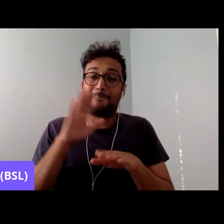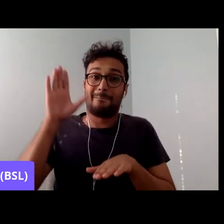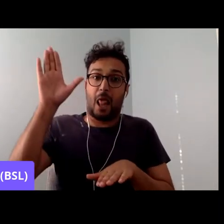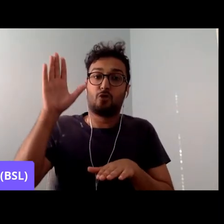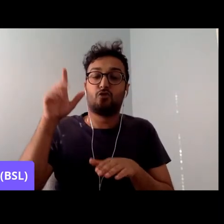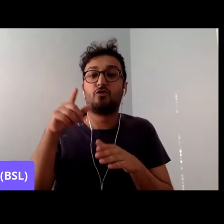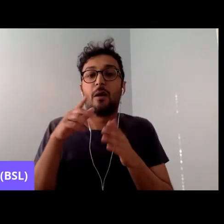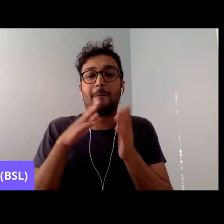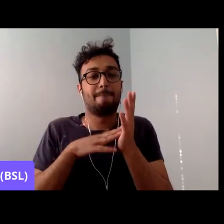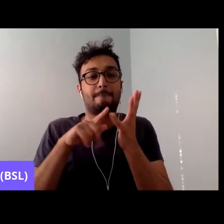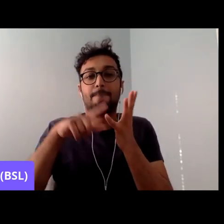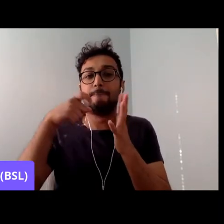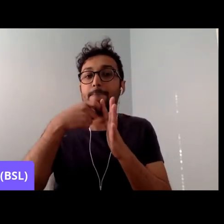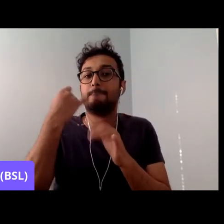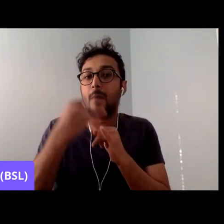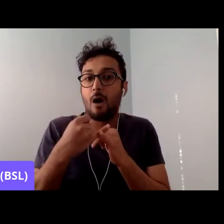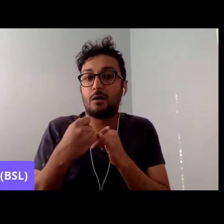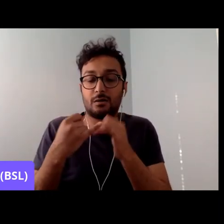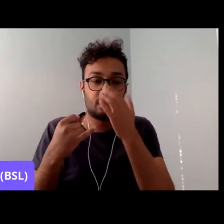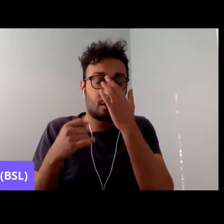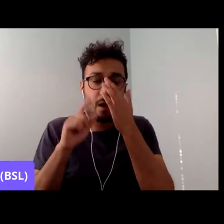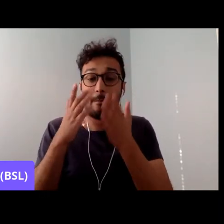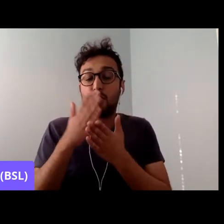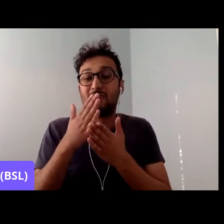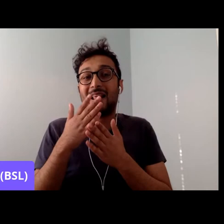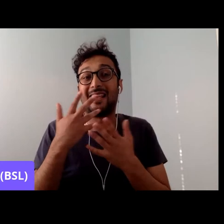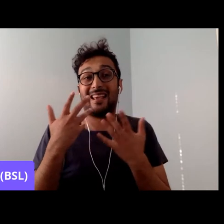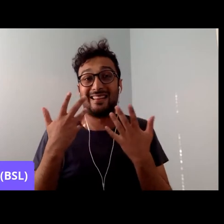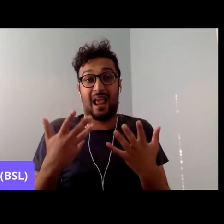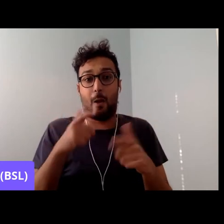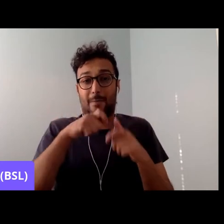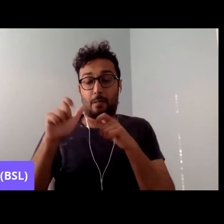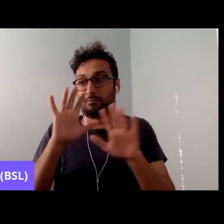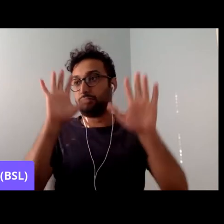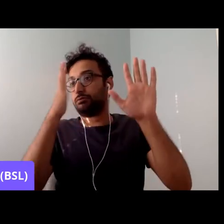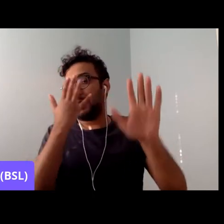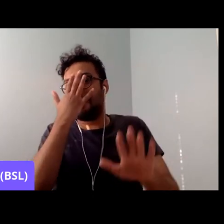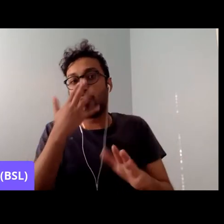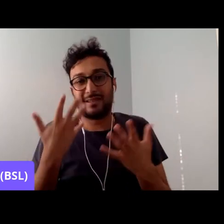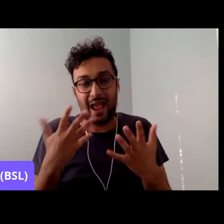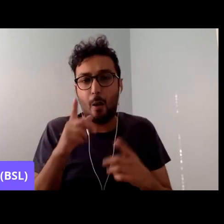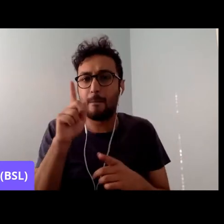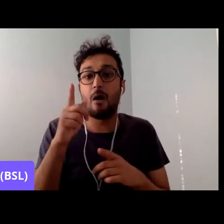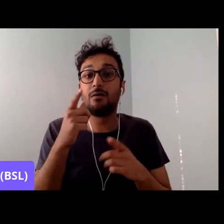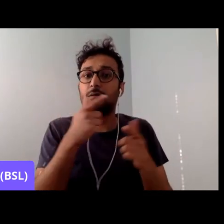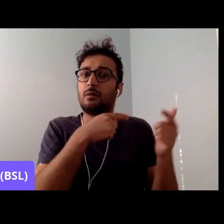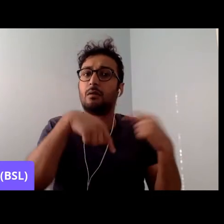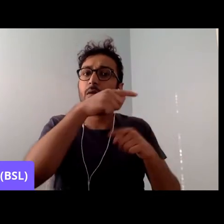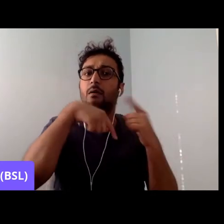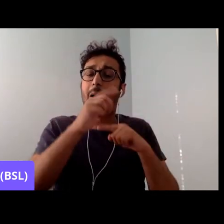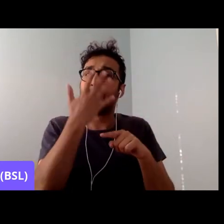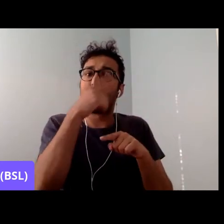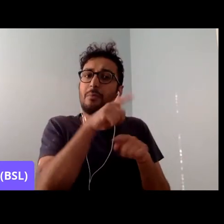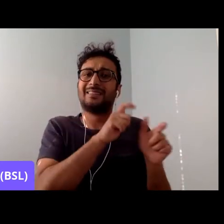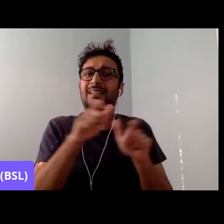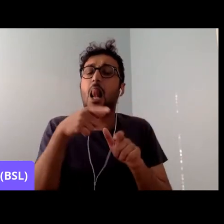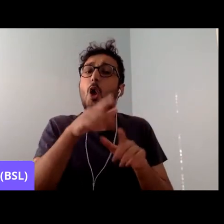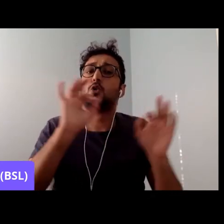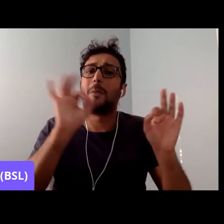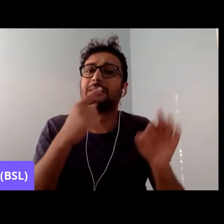people are embarrassed by the immigration pledge mugs now. Now, I've heard anybody say, yes, I own up to it, was my idea.